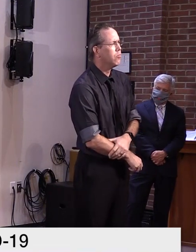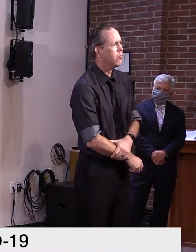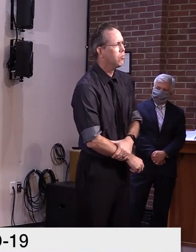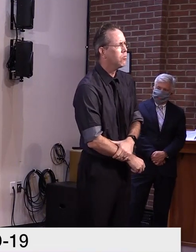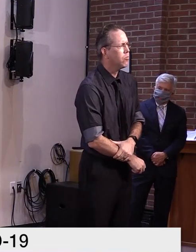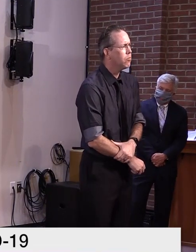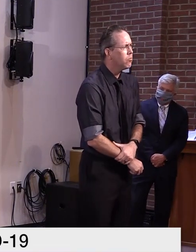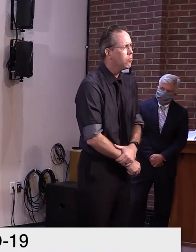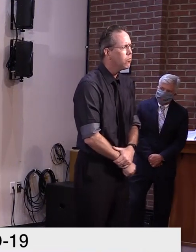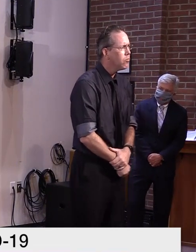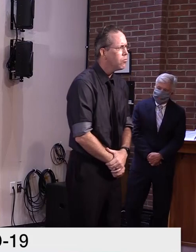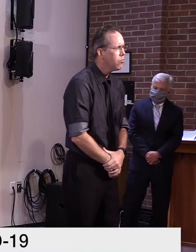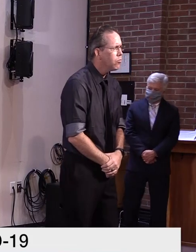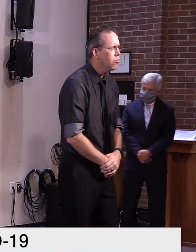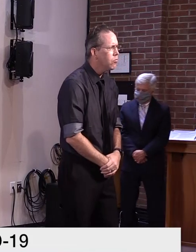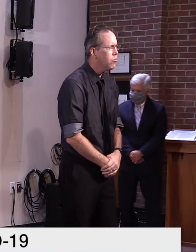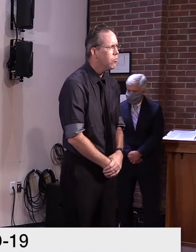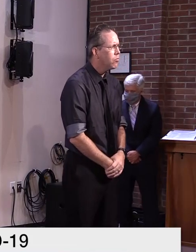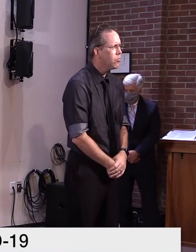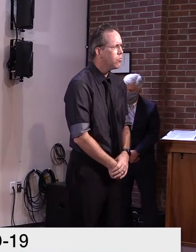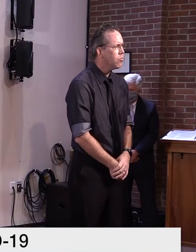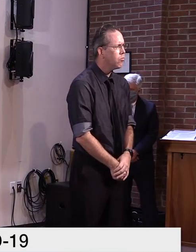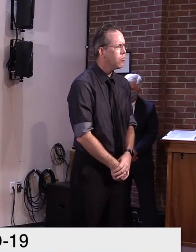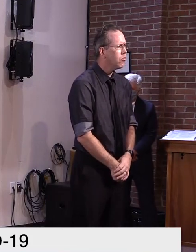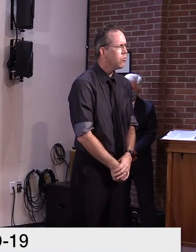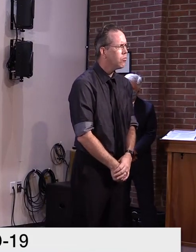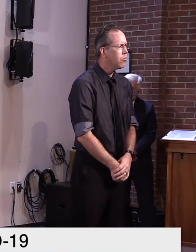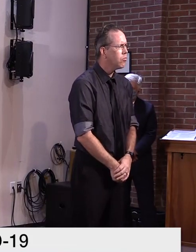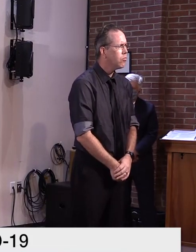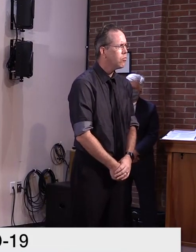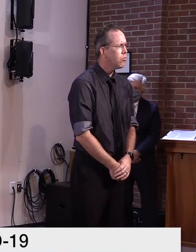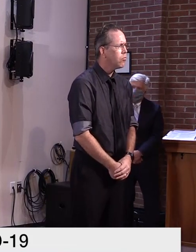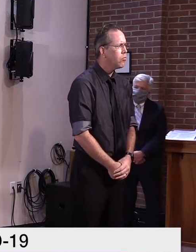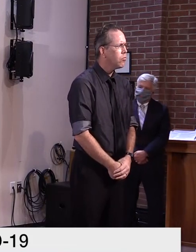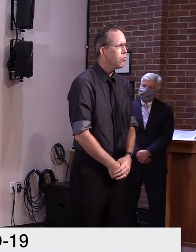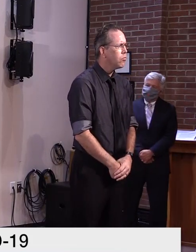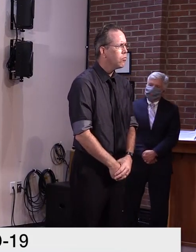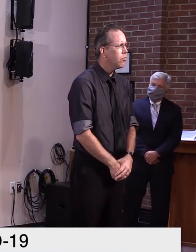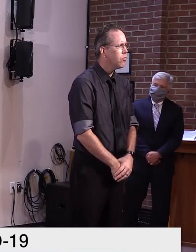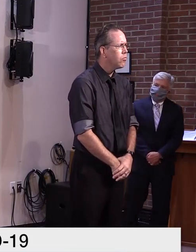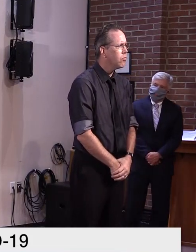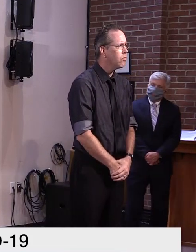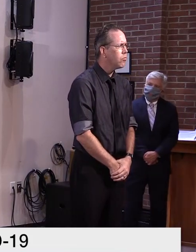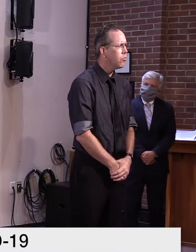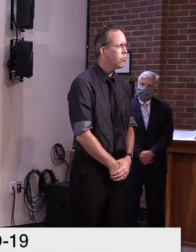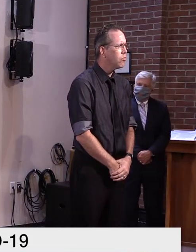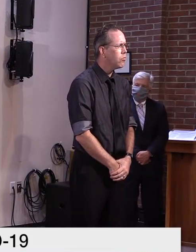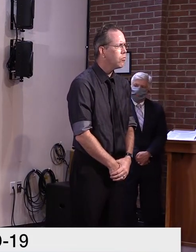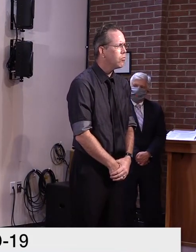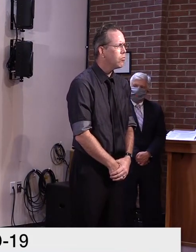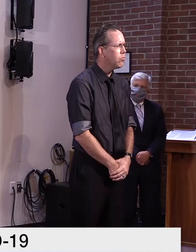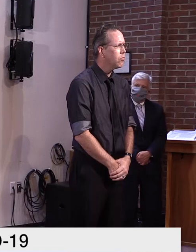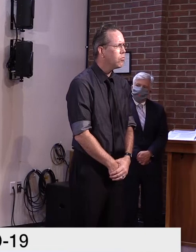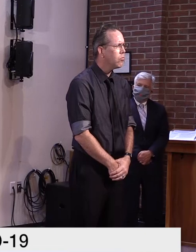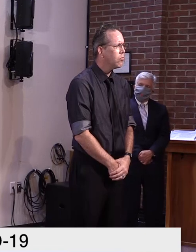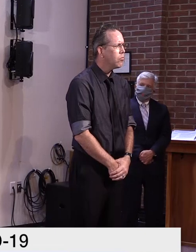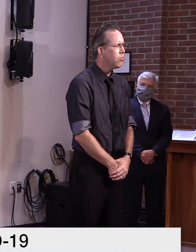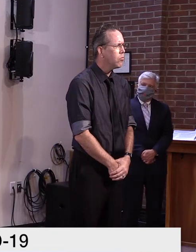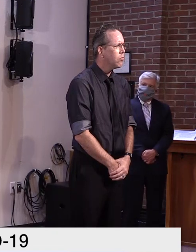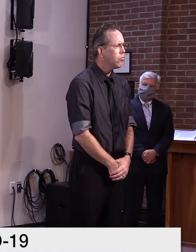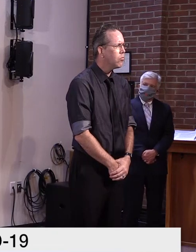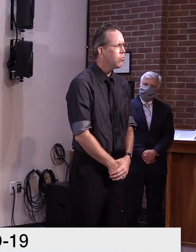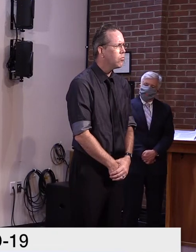passing out today and specifically do you support the 23.8 million in bridge funding for the state college system? Sure.